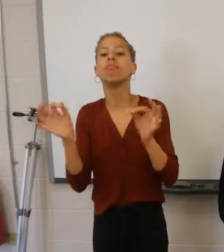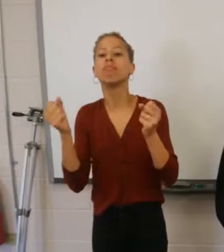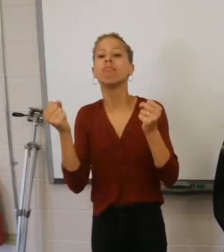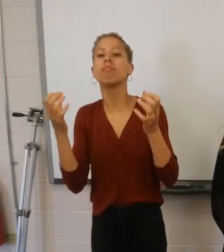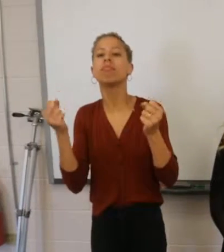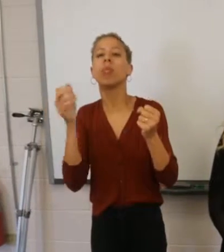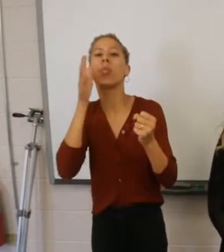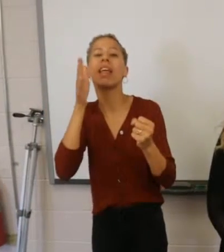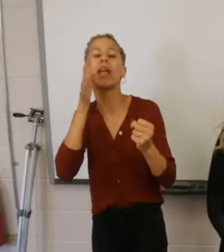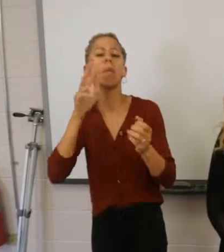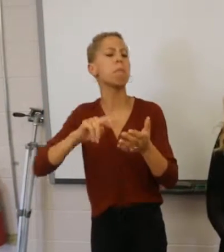phrase mean? please? calamity!